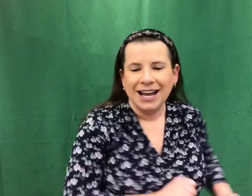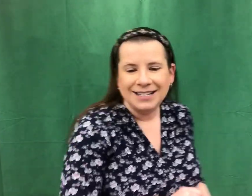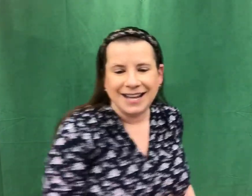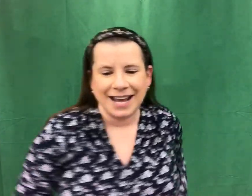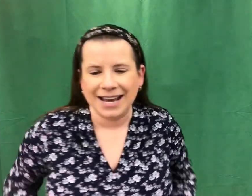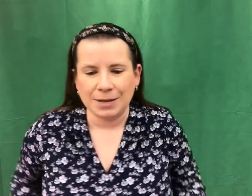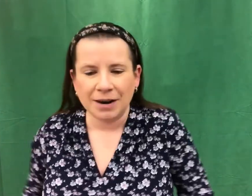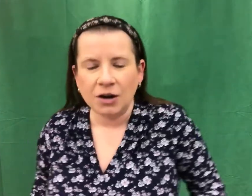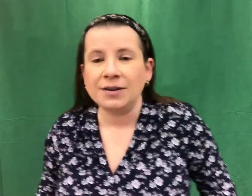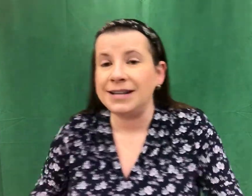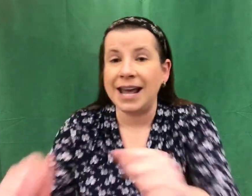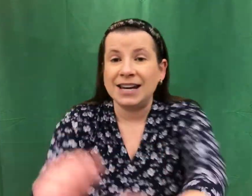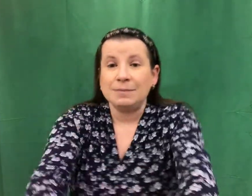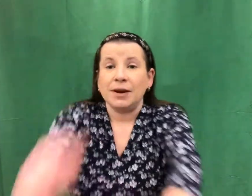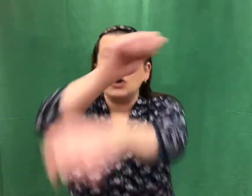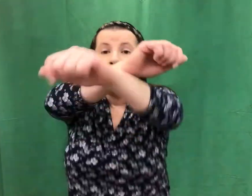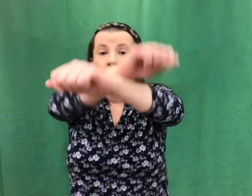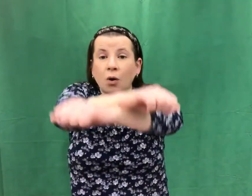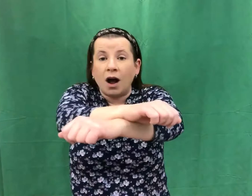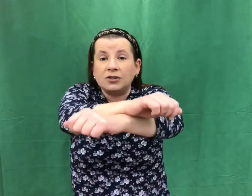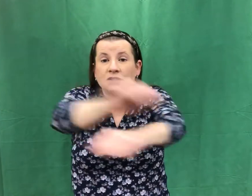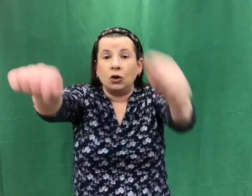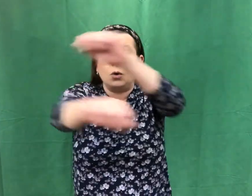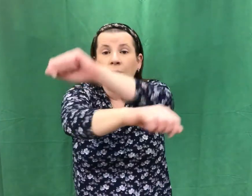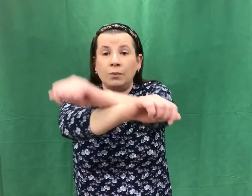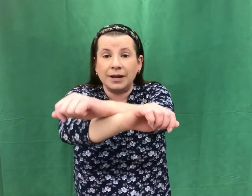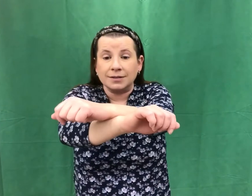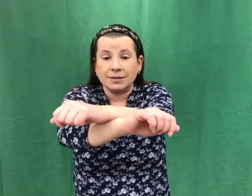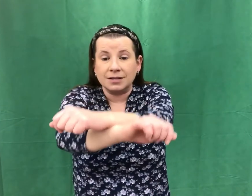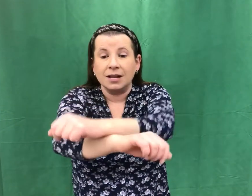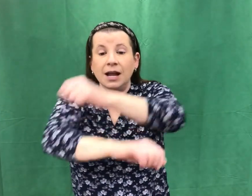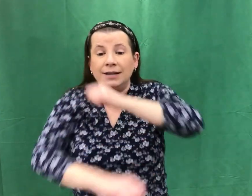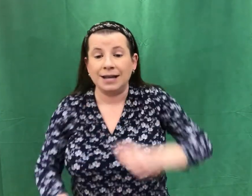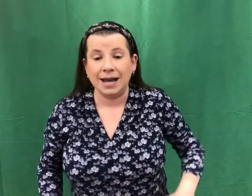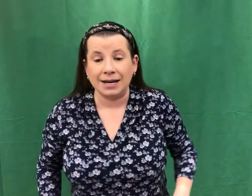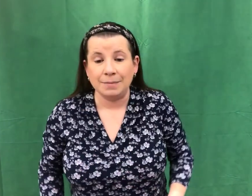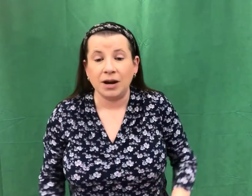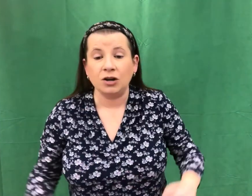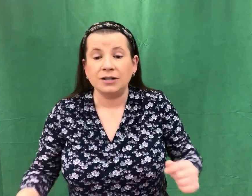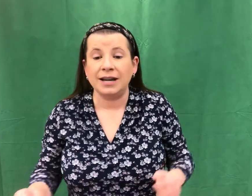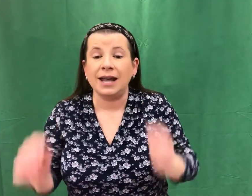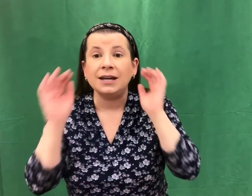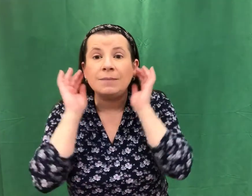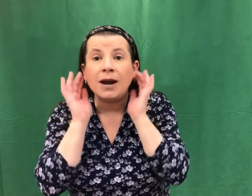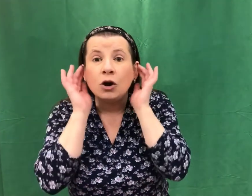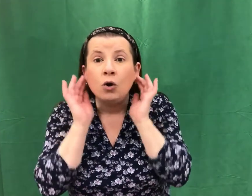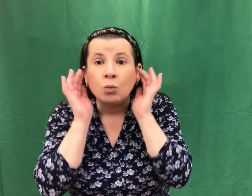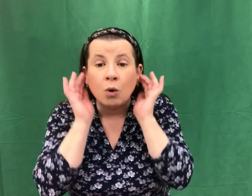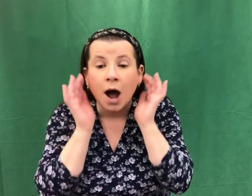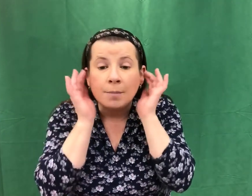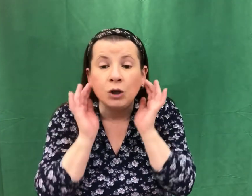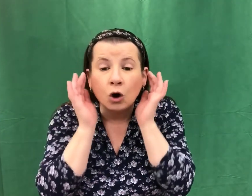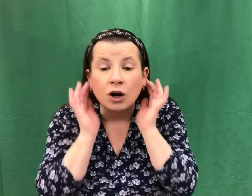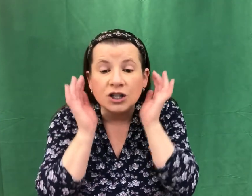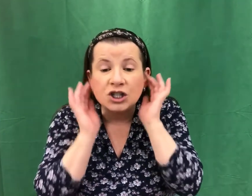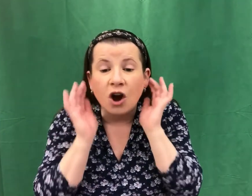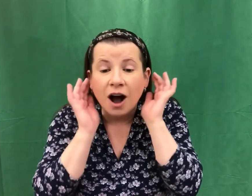Teddy bear, teddy bear, cross your wrists. Teddy bear, teddy bear, rub your jaws.